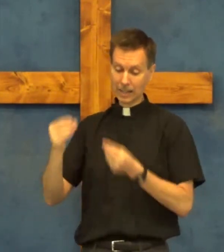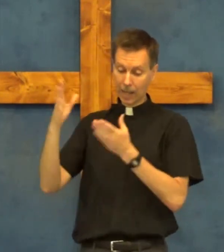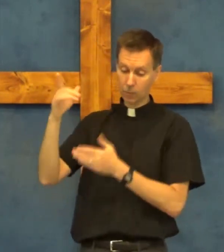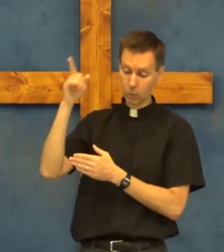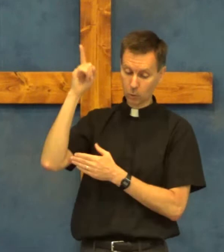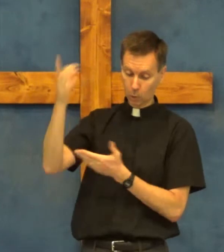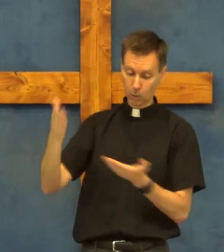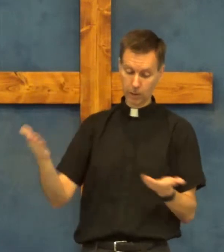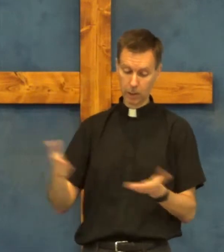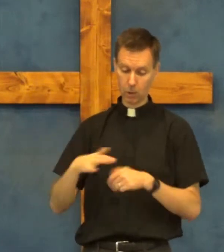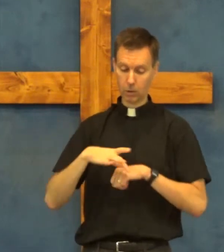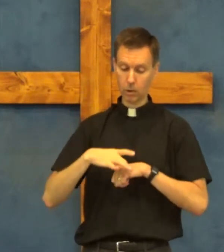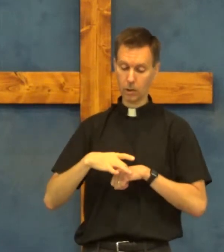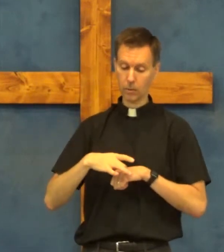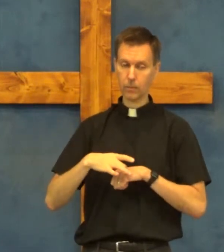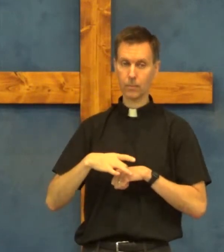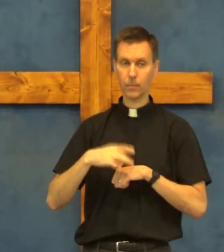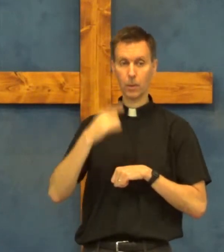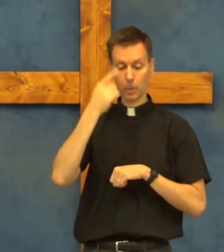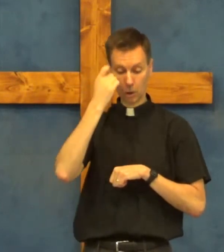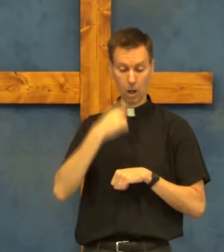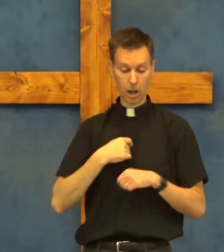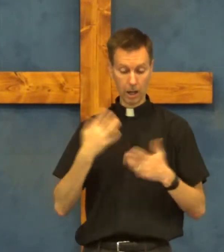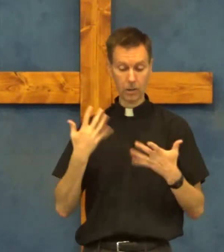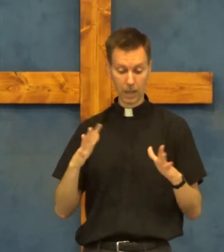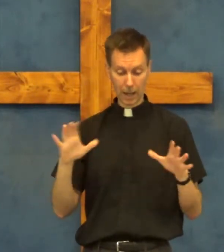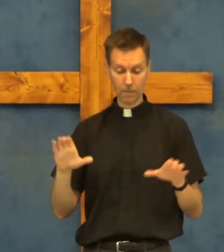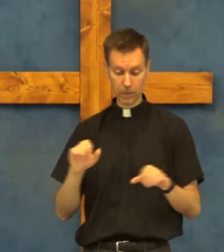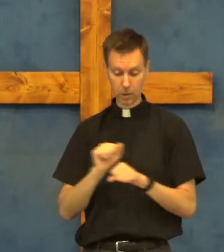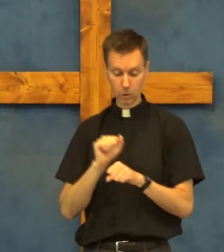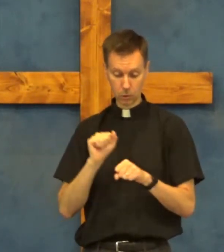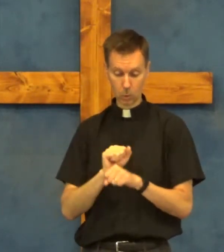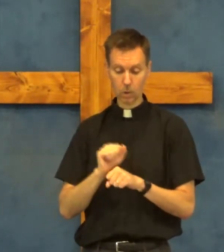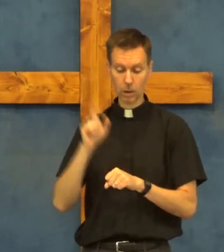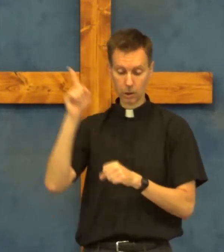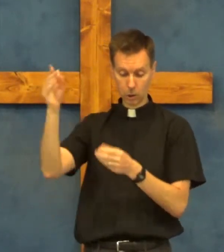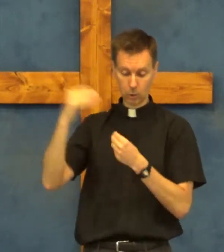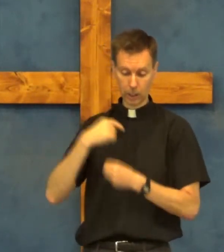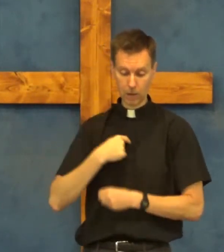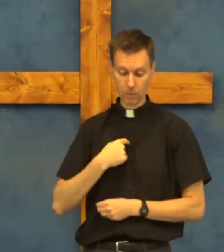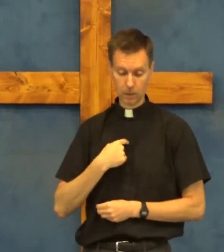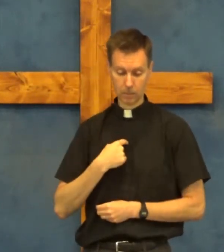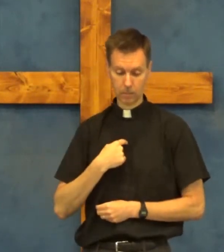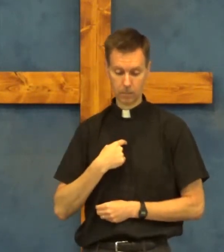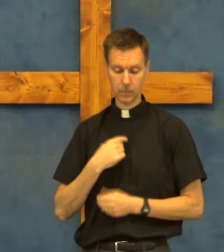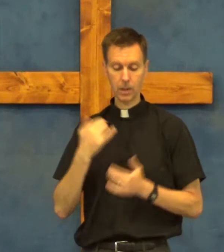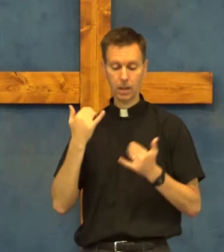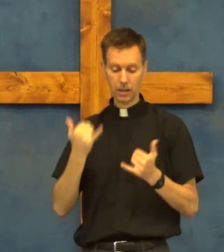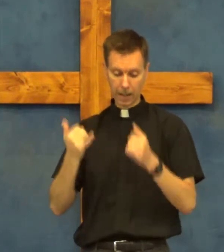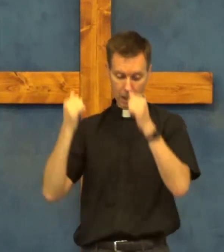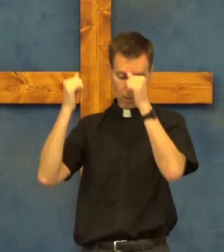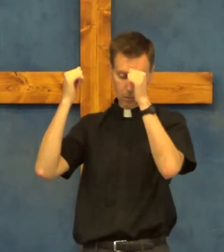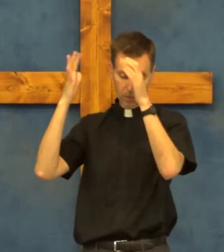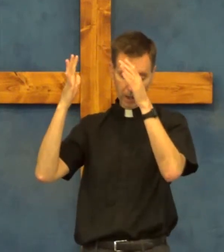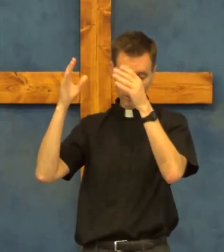glory here on earth because i finished the work you gave me now father